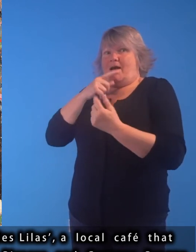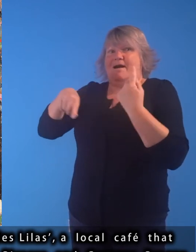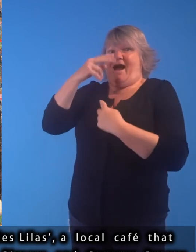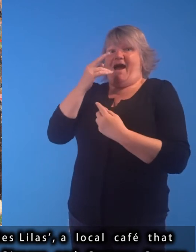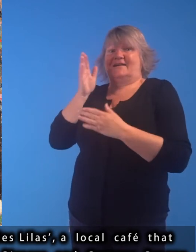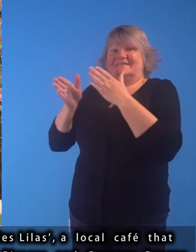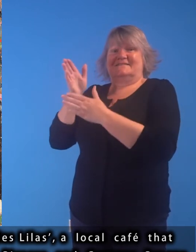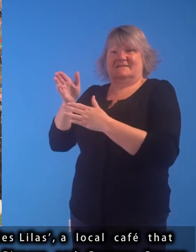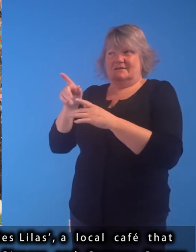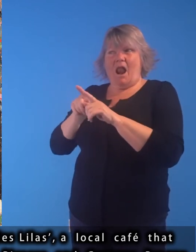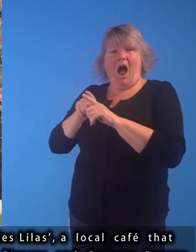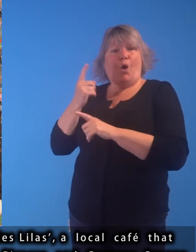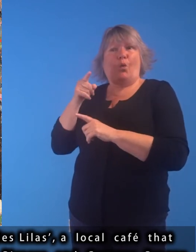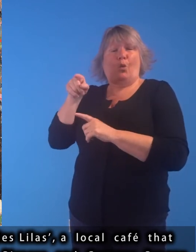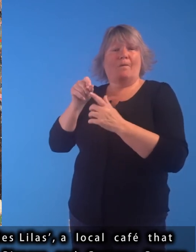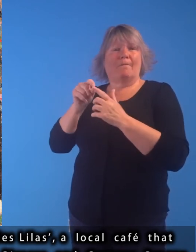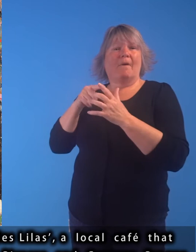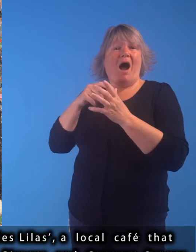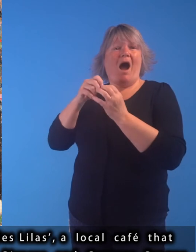Pablo Picasso and Georges Braque.